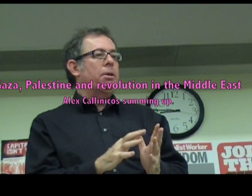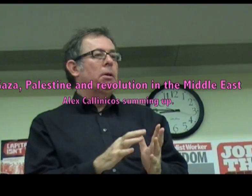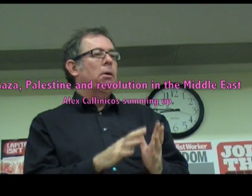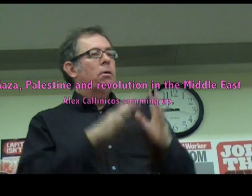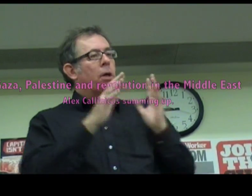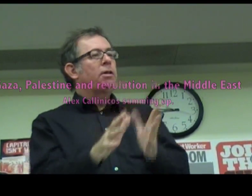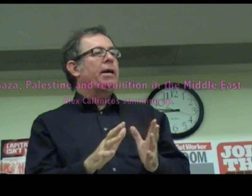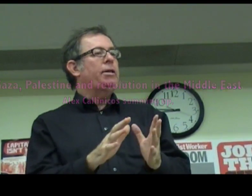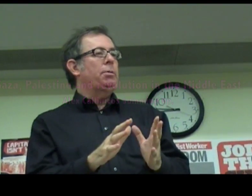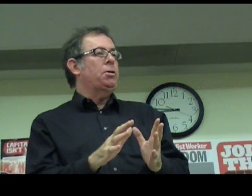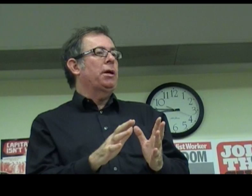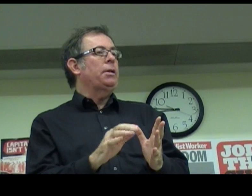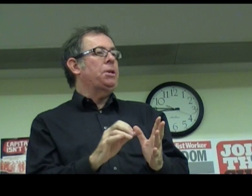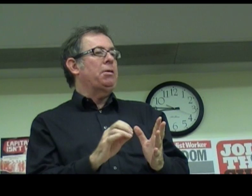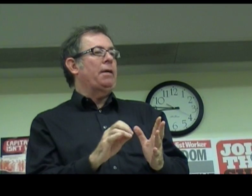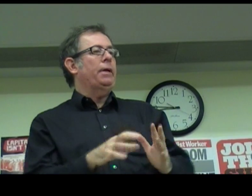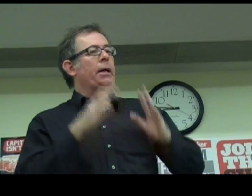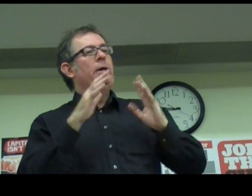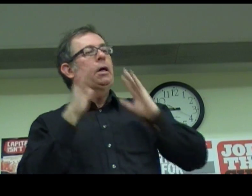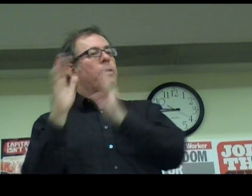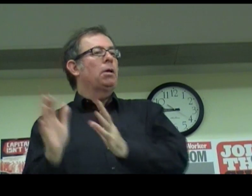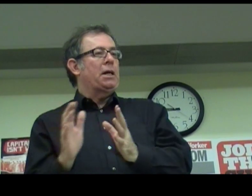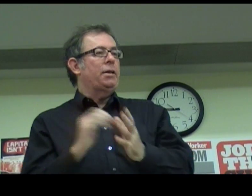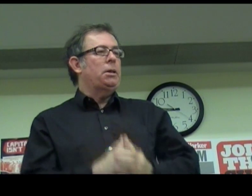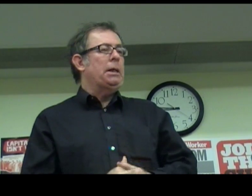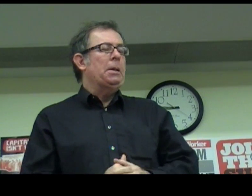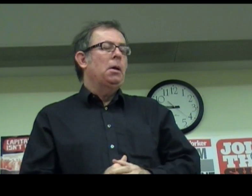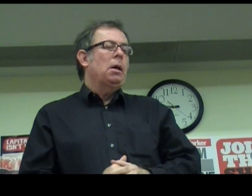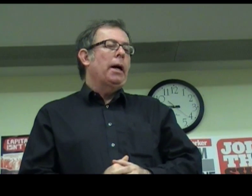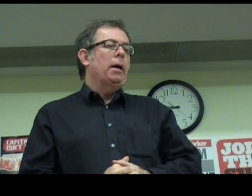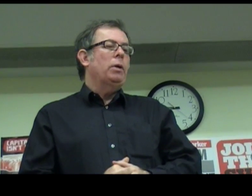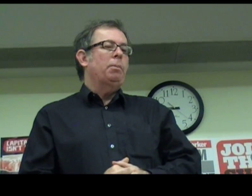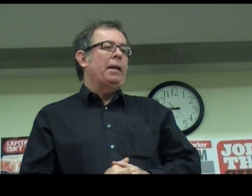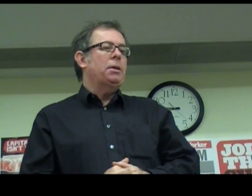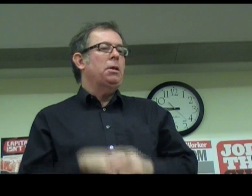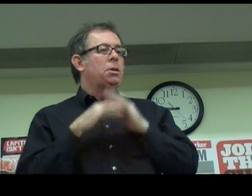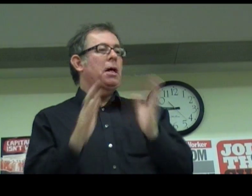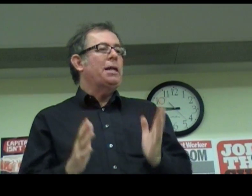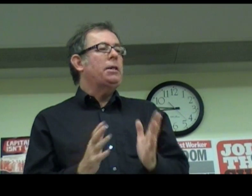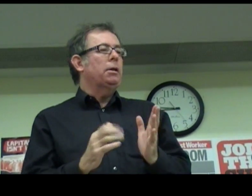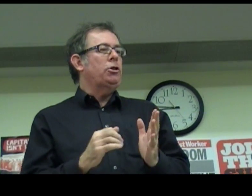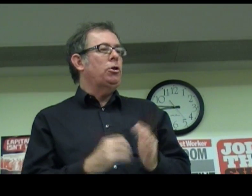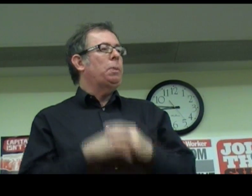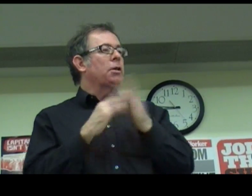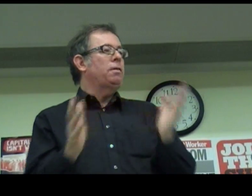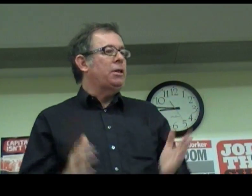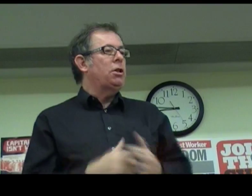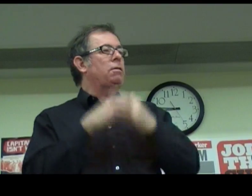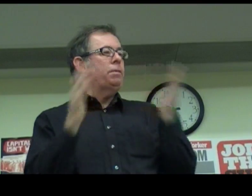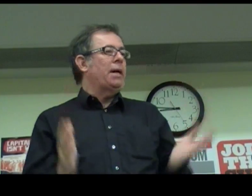solidarity with the struggle in South Africa and solidarity with the Palestinians as identical issues because of the issue of